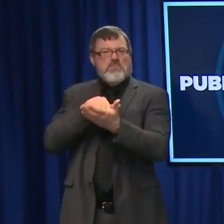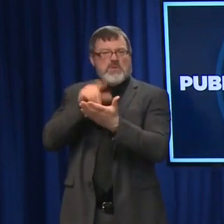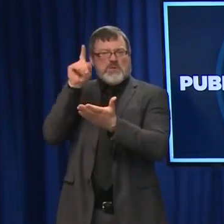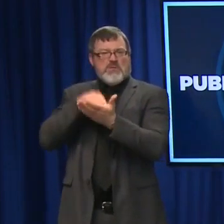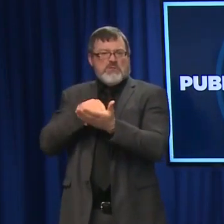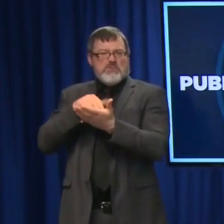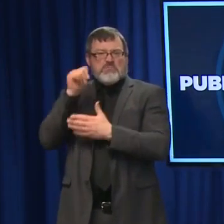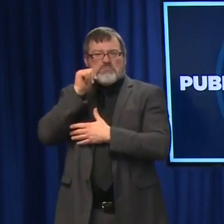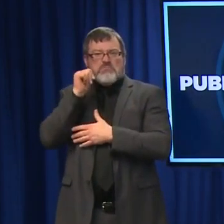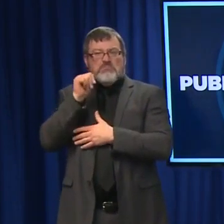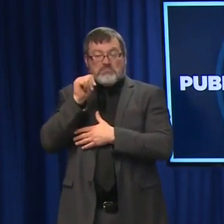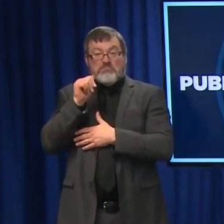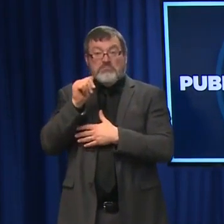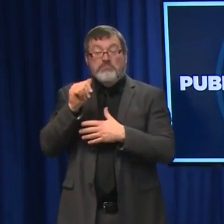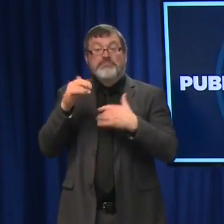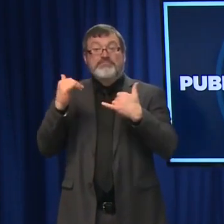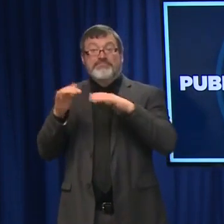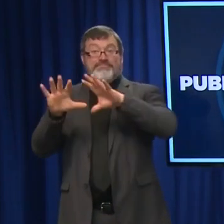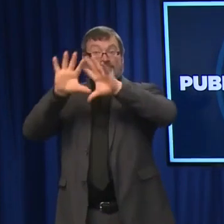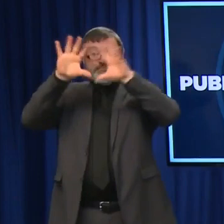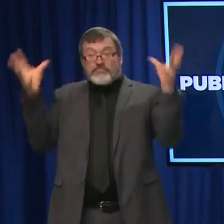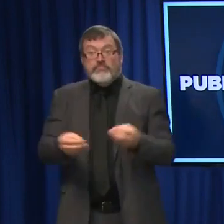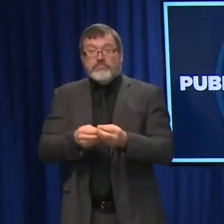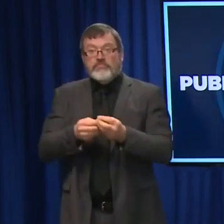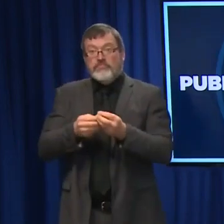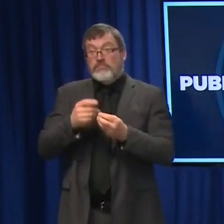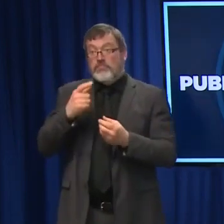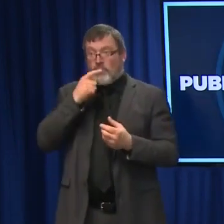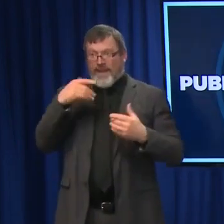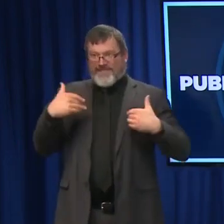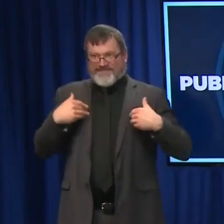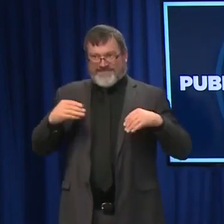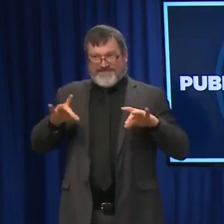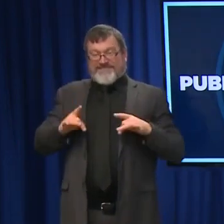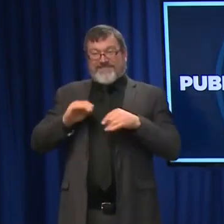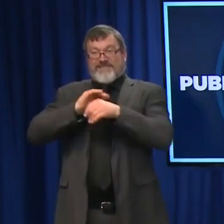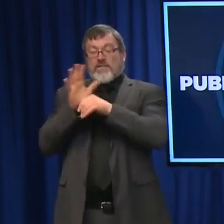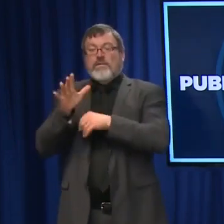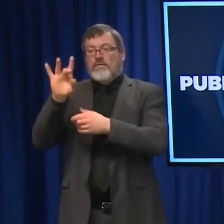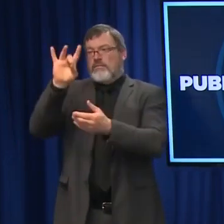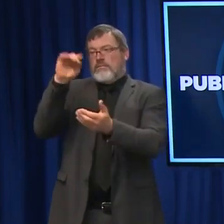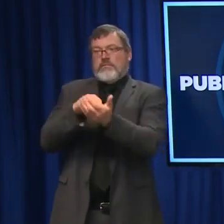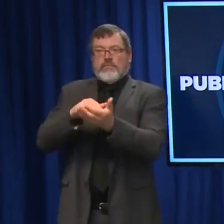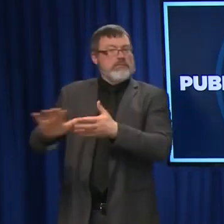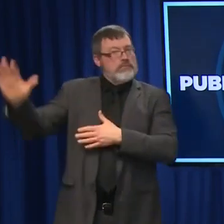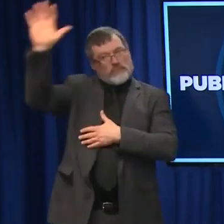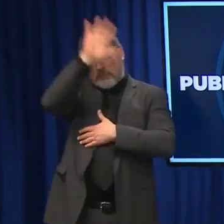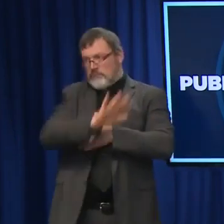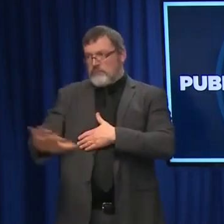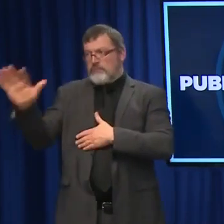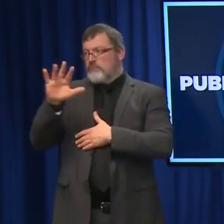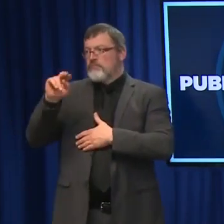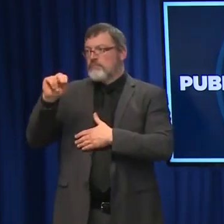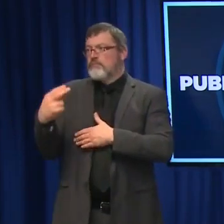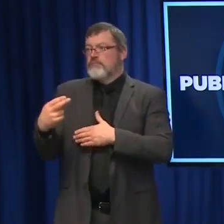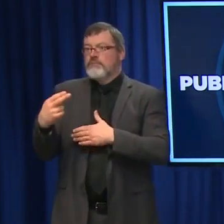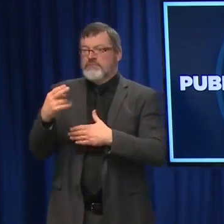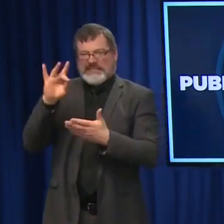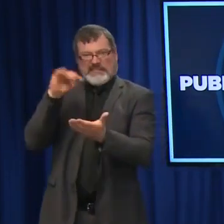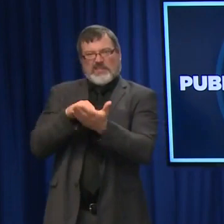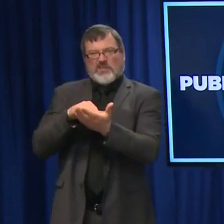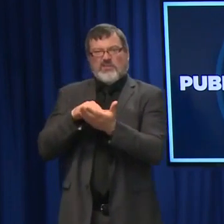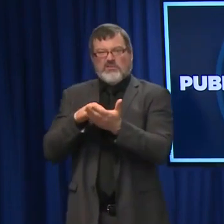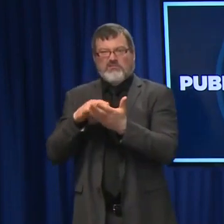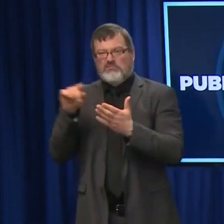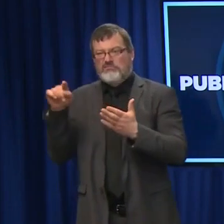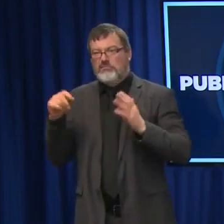active or current infection is 8,495. Our test positivity rate continues to hover around 12%.